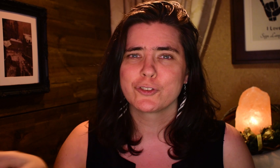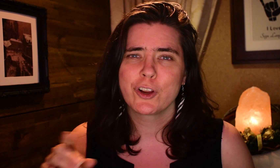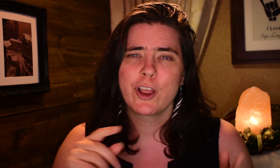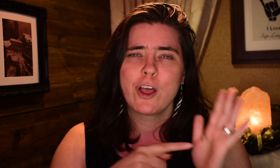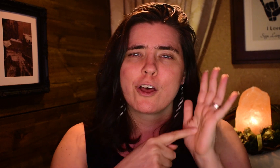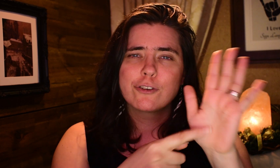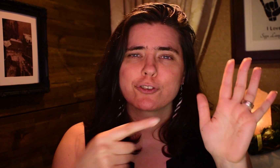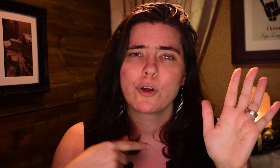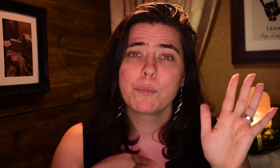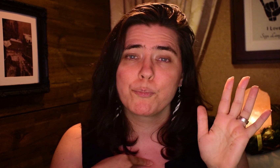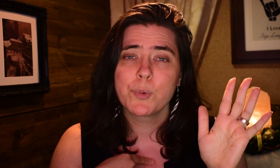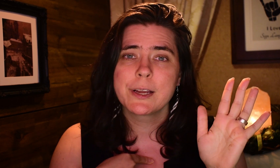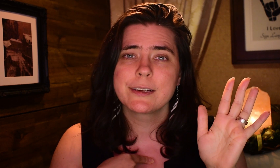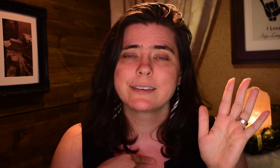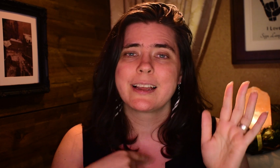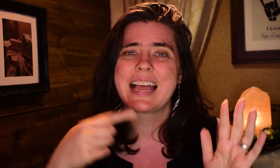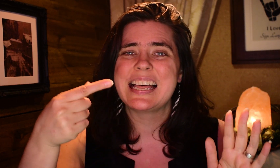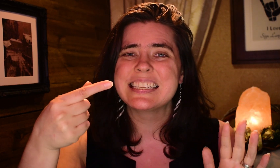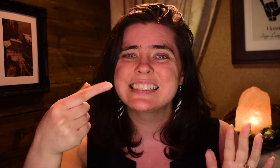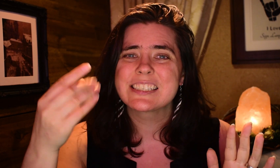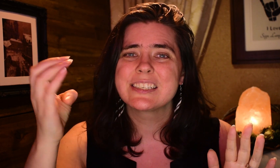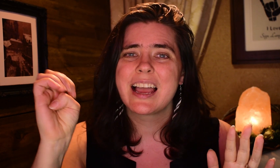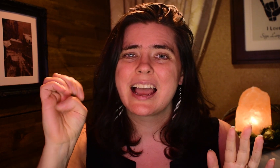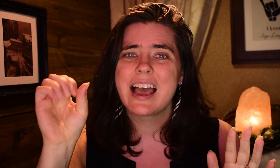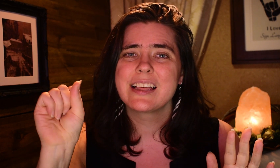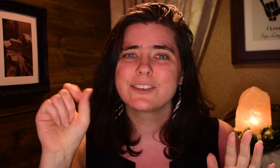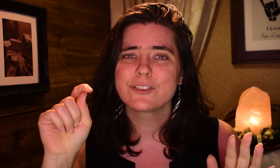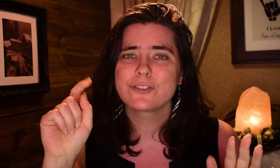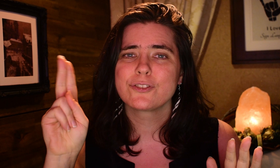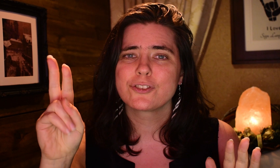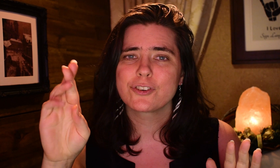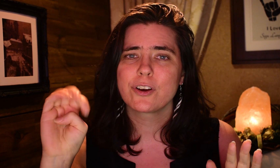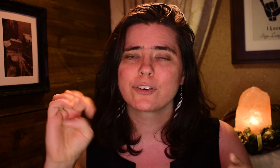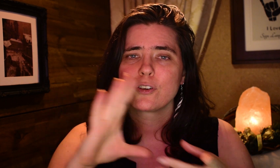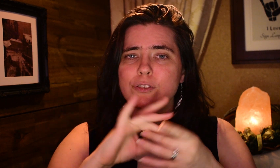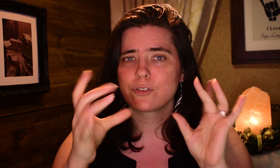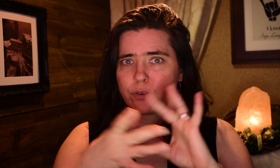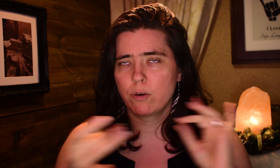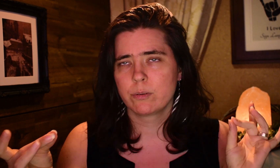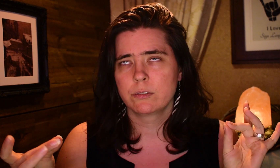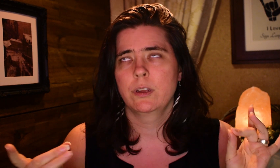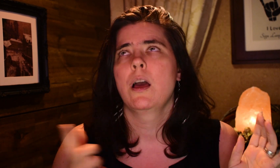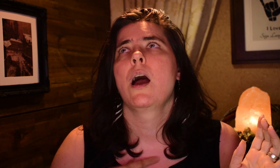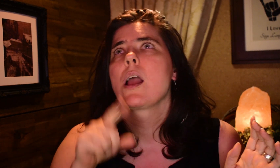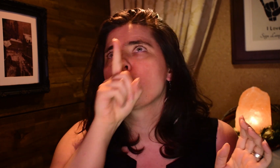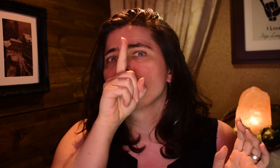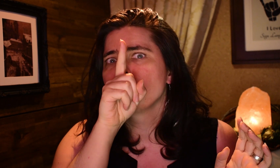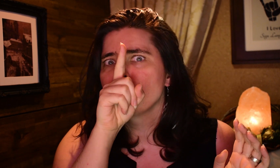She is the one who showed me gesture stories. Oh, I